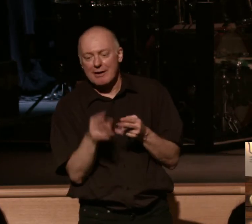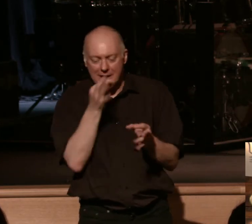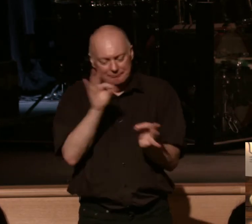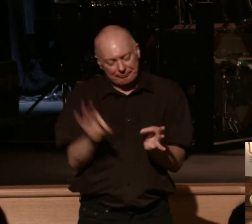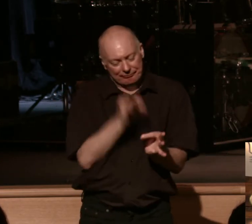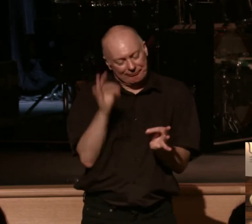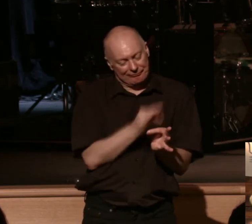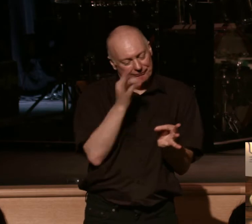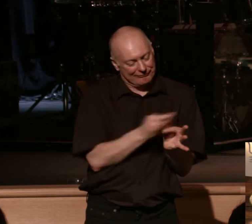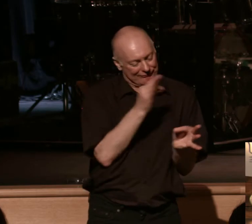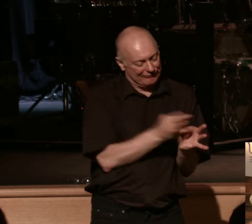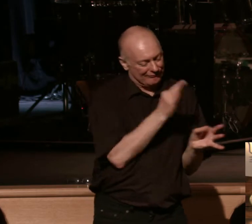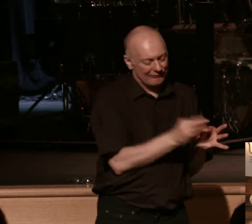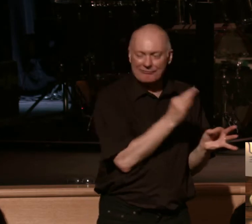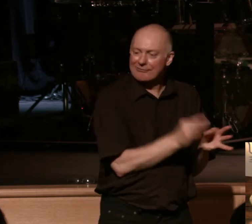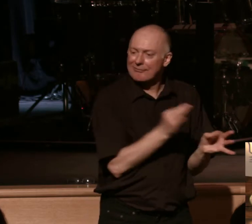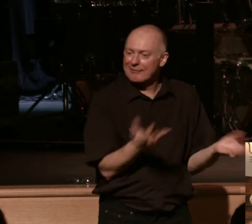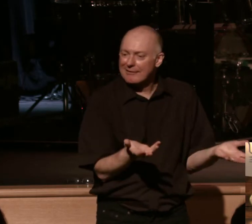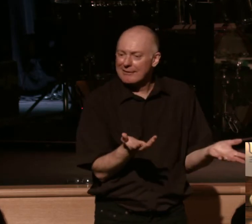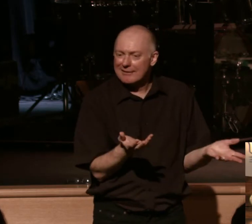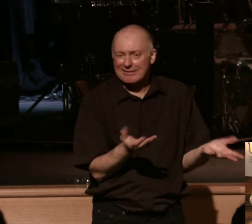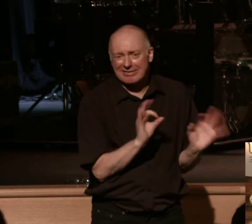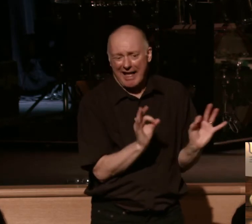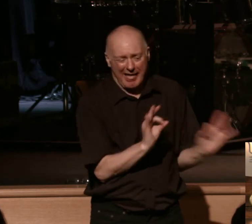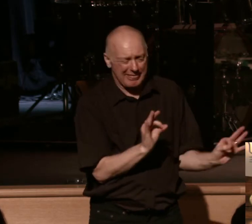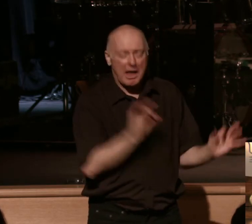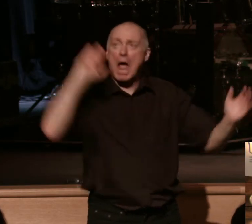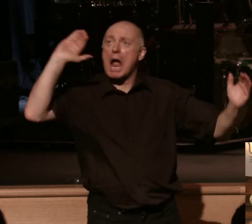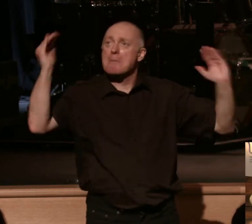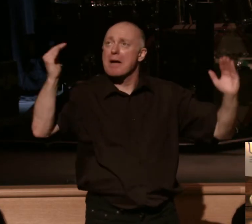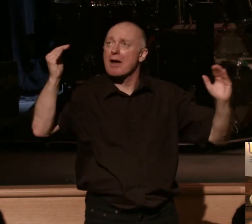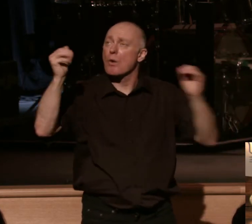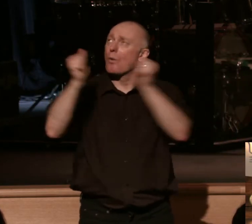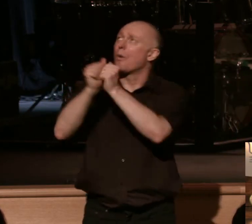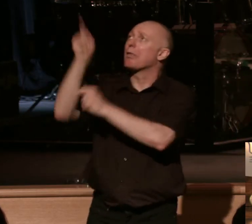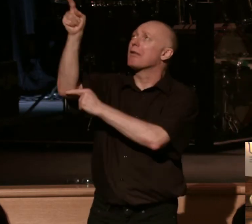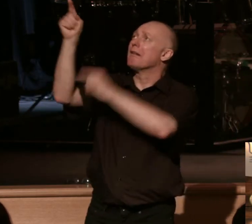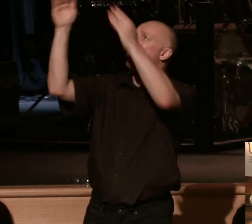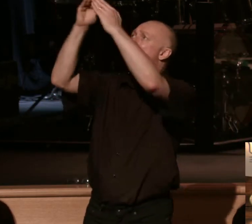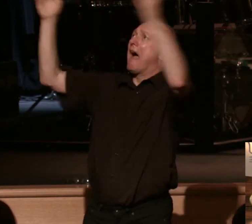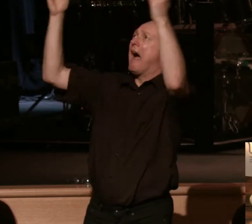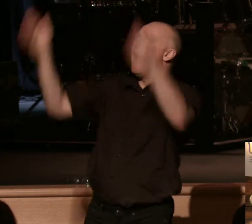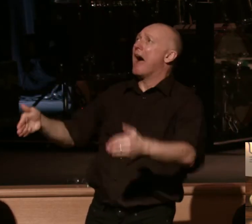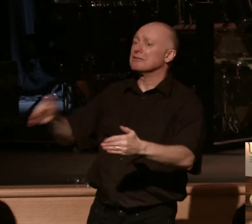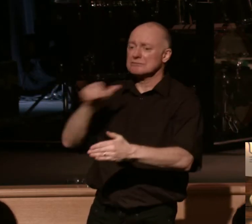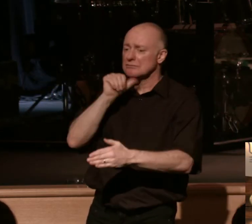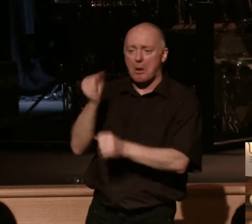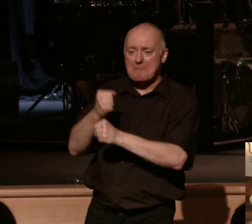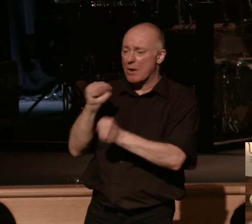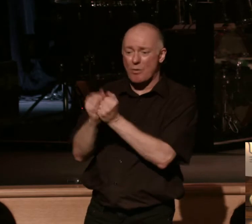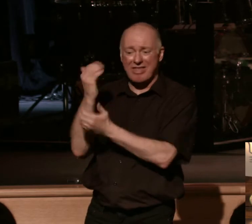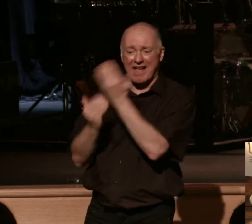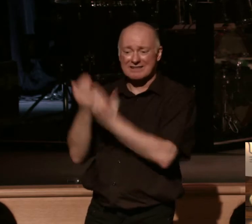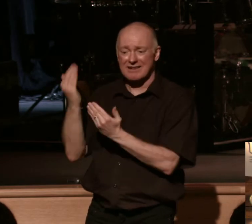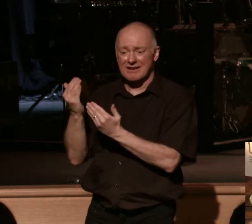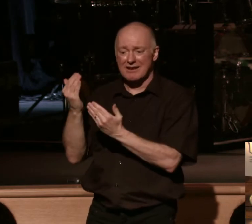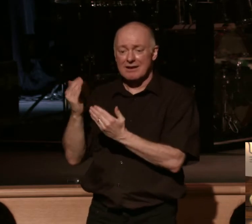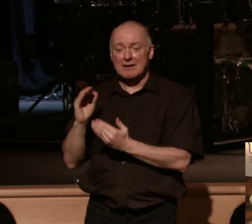and the tent is nothing when compared to the house not made with hands, our resurrection body